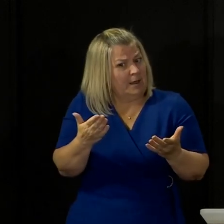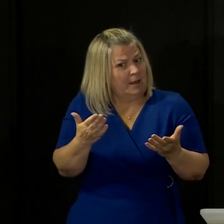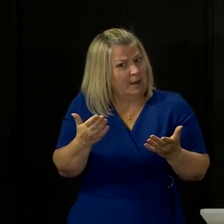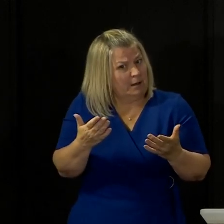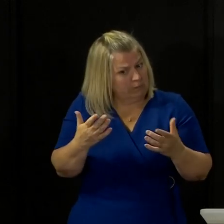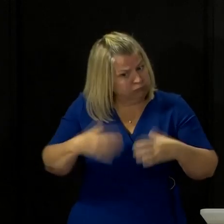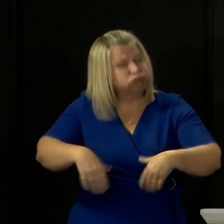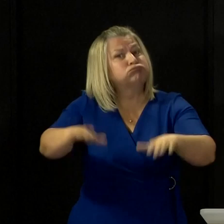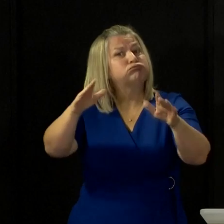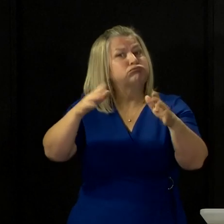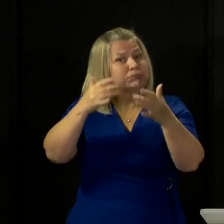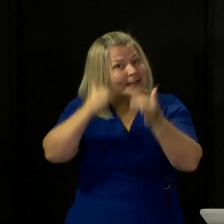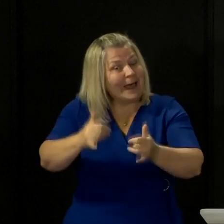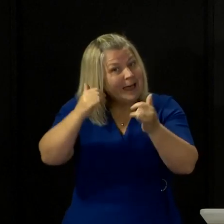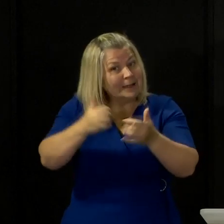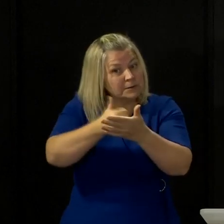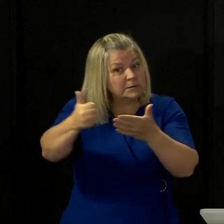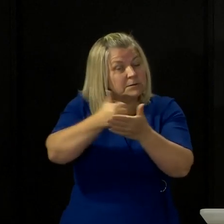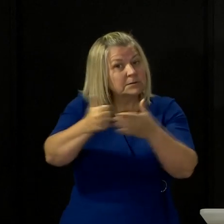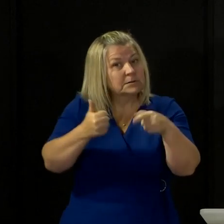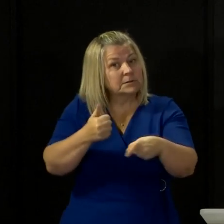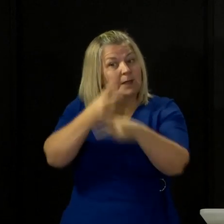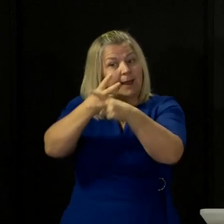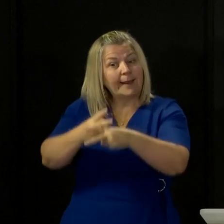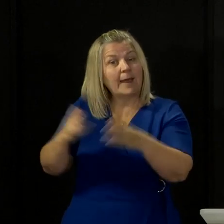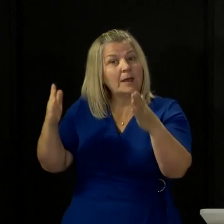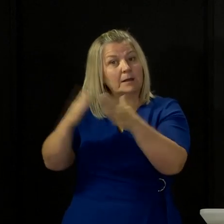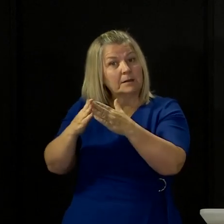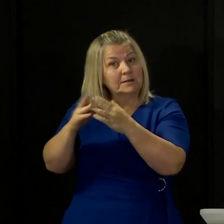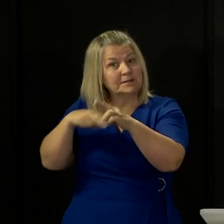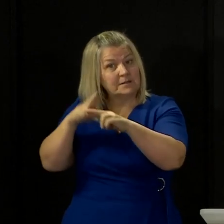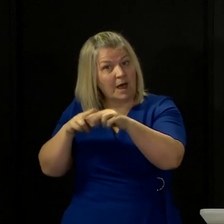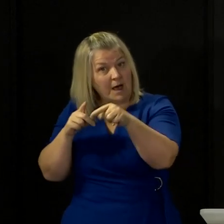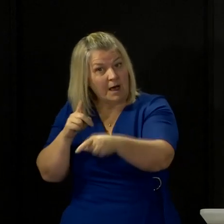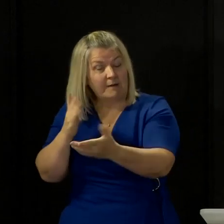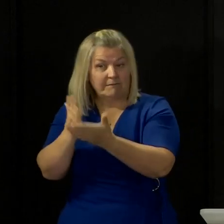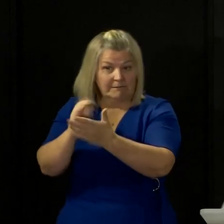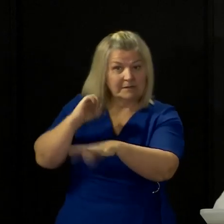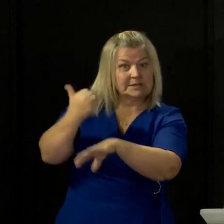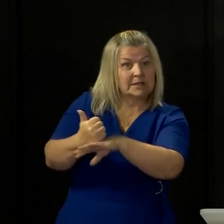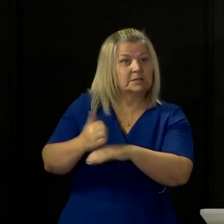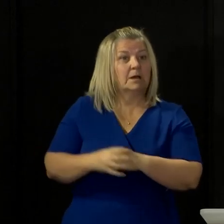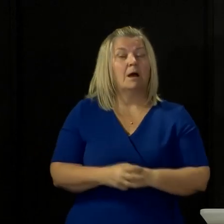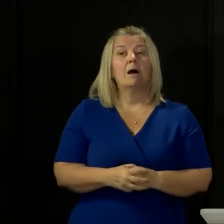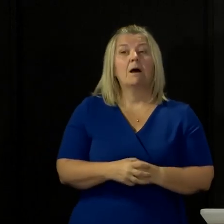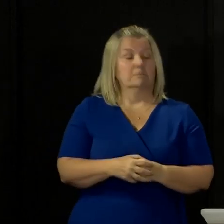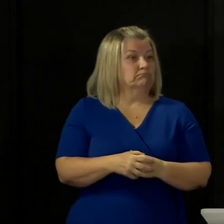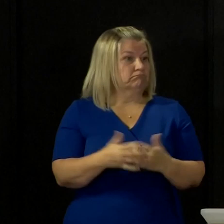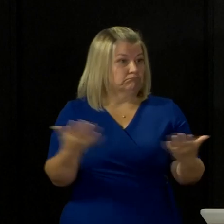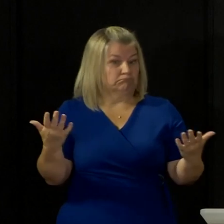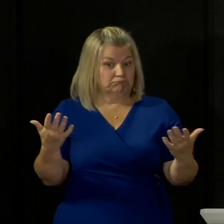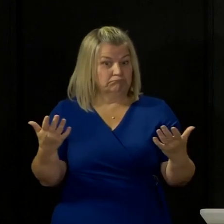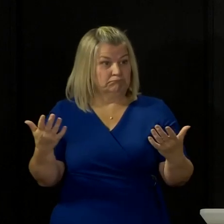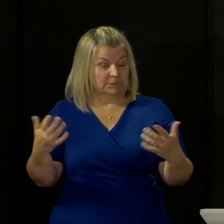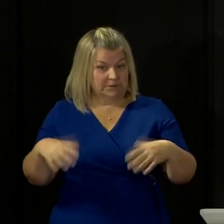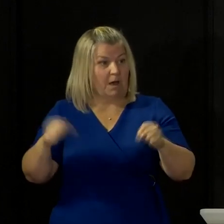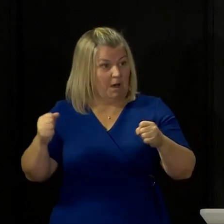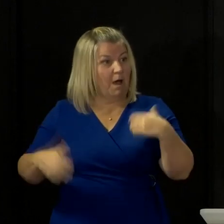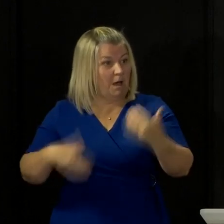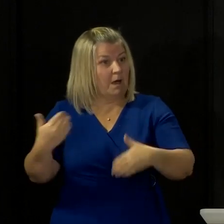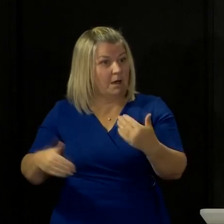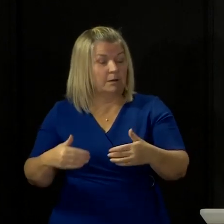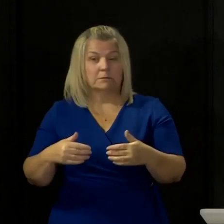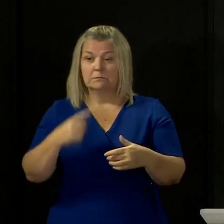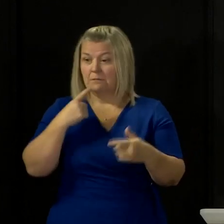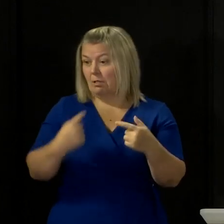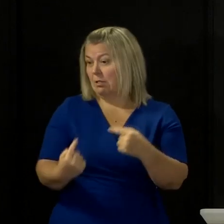confirm whether or not that routine testing of care home staff across Scotland is now fully in place? It is underway. I said in Parliament last week the